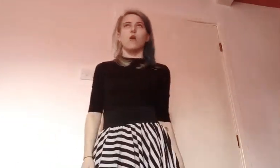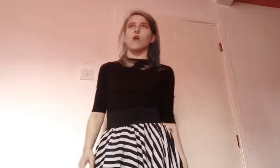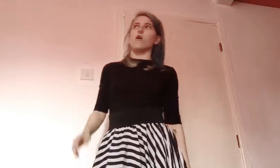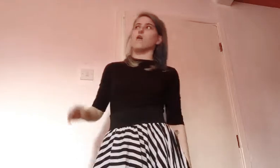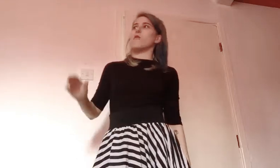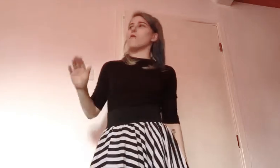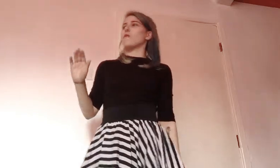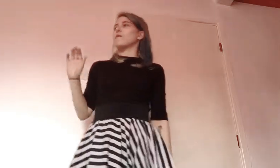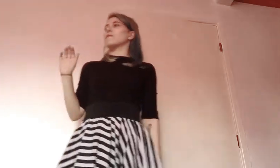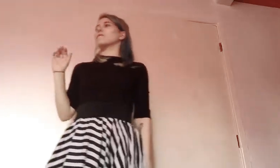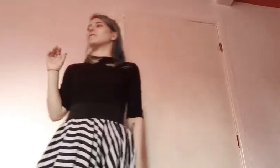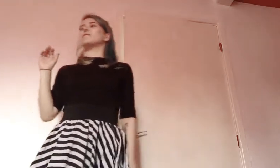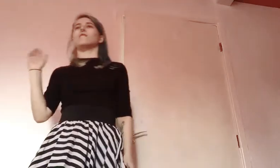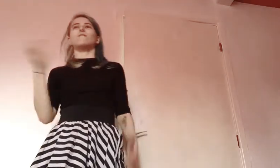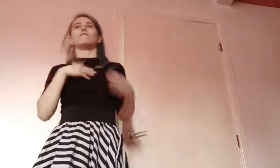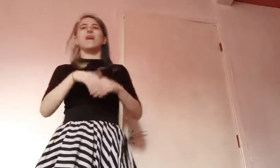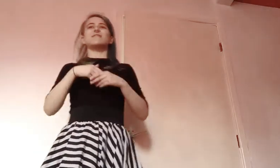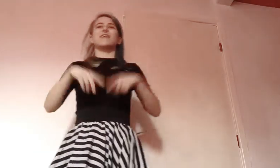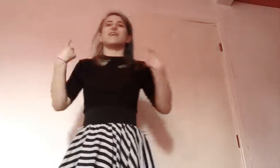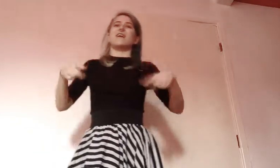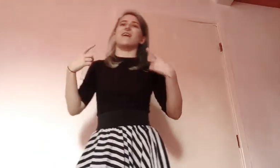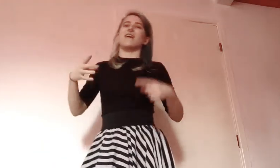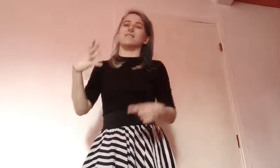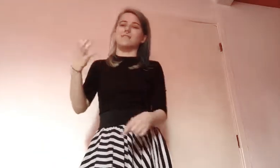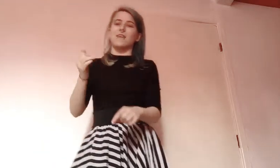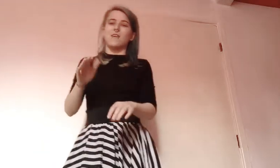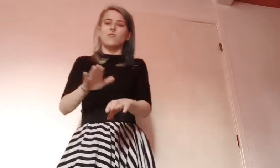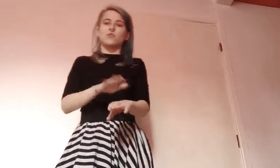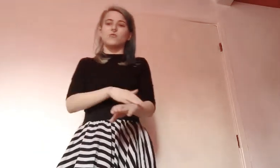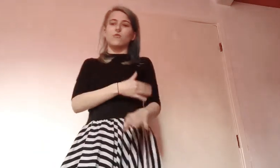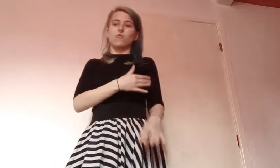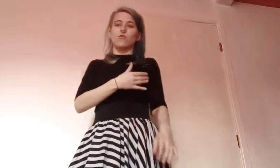all your friends are heathens take it slow